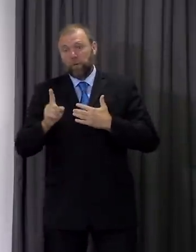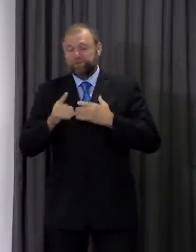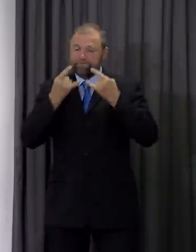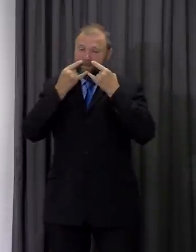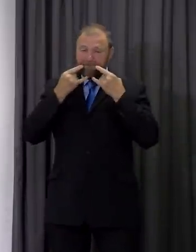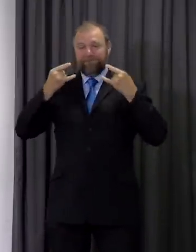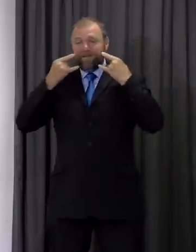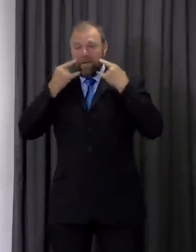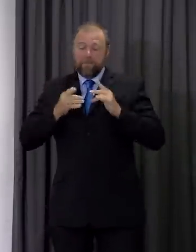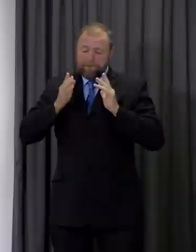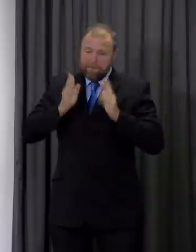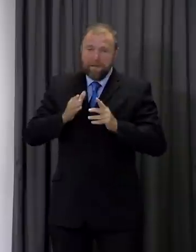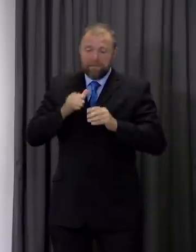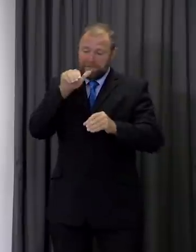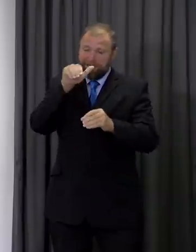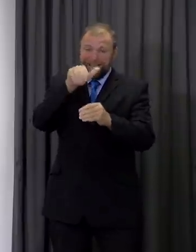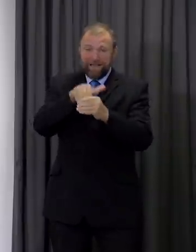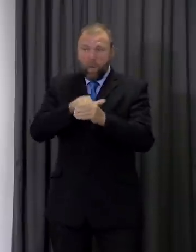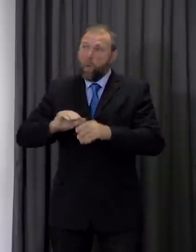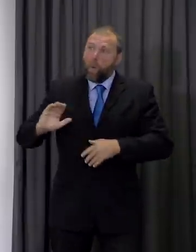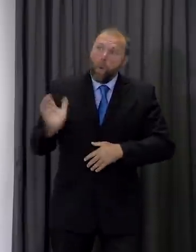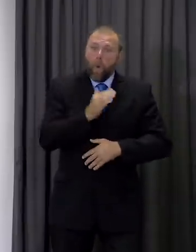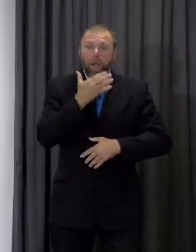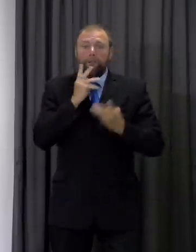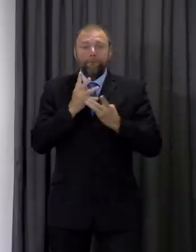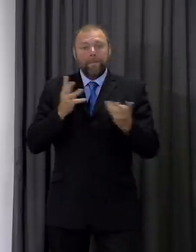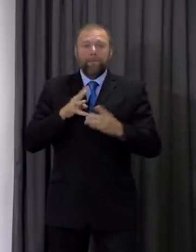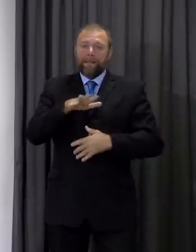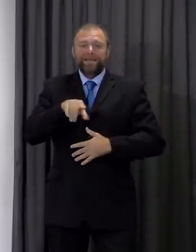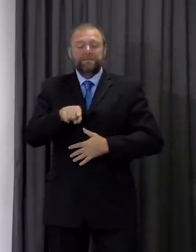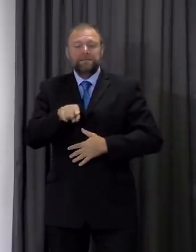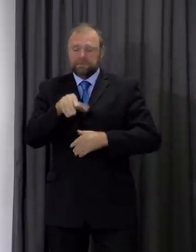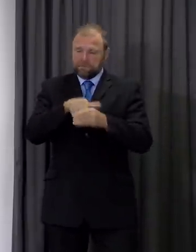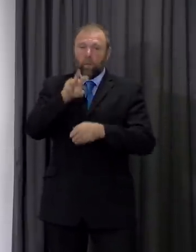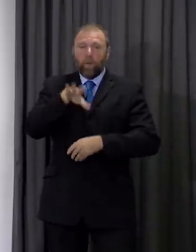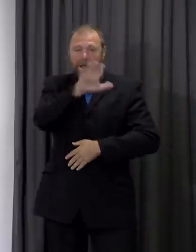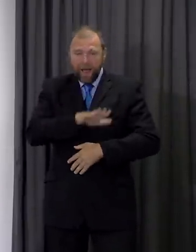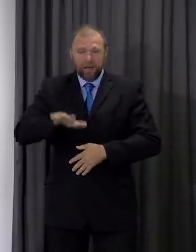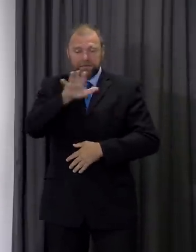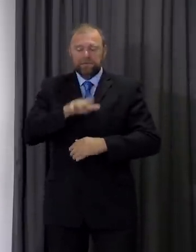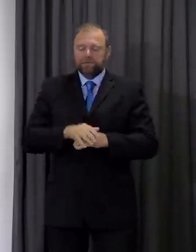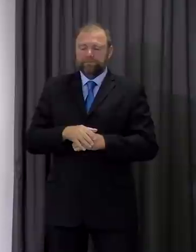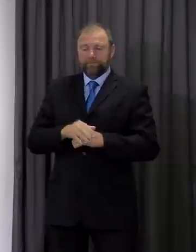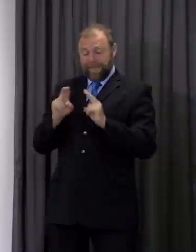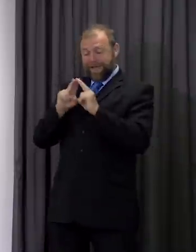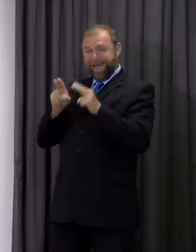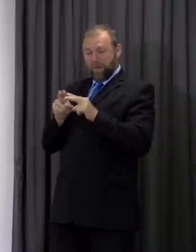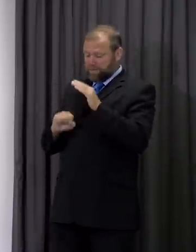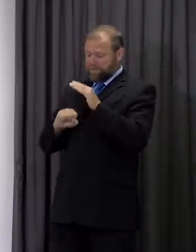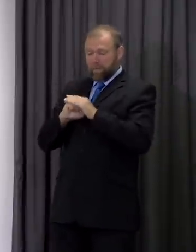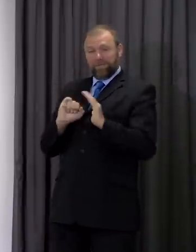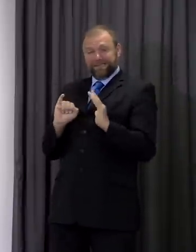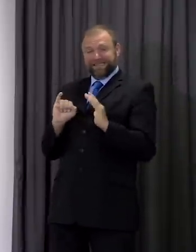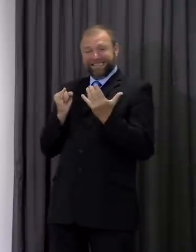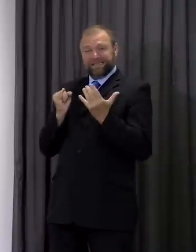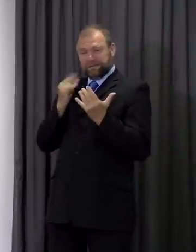indoor public places in Wales. Only six people from the same exclusive extended household group will be able